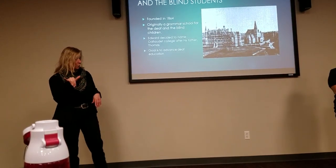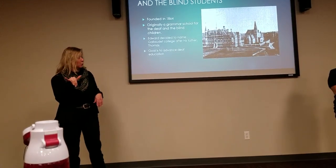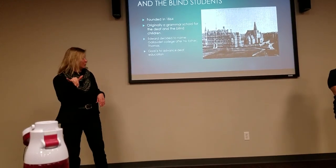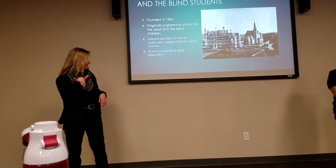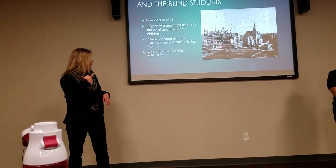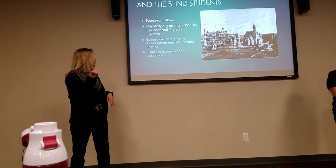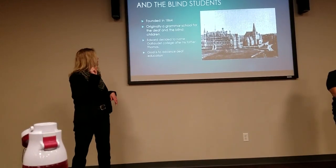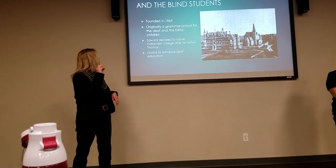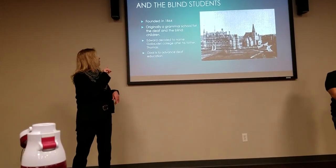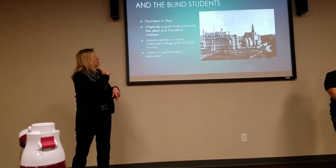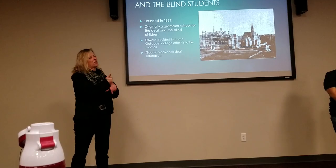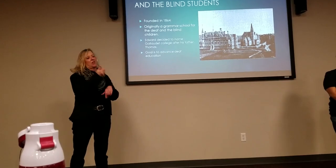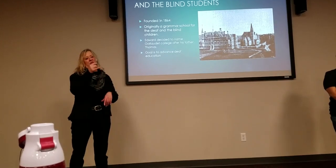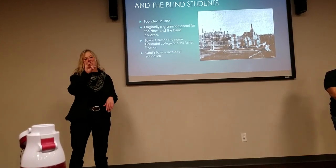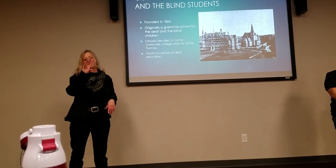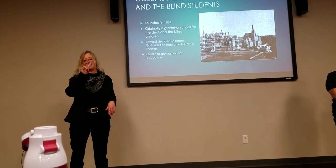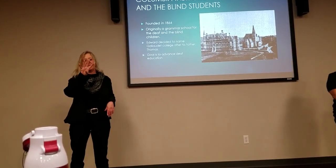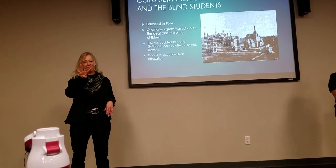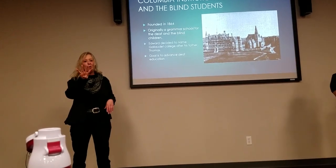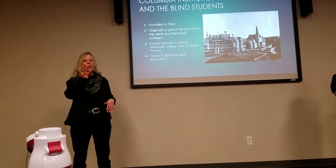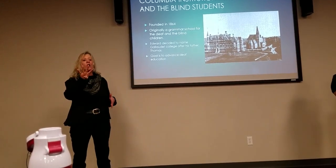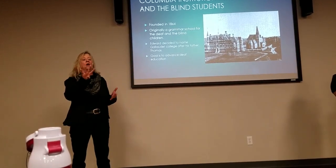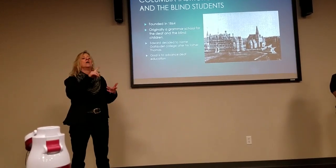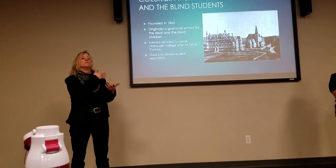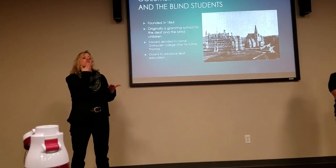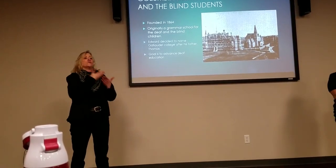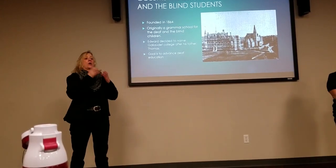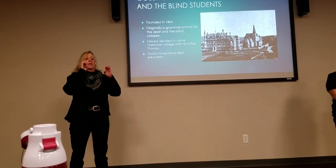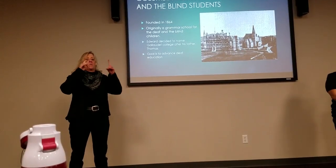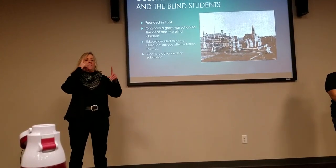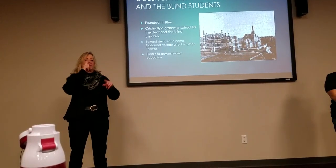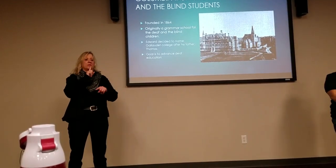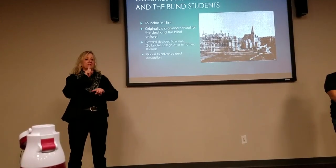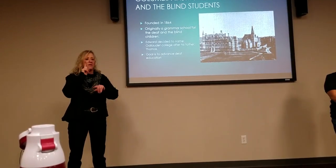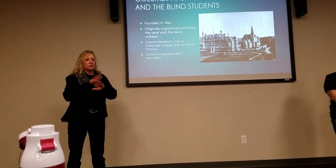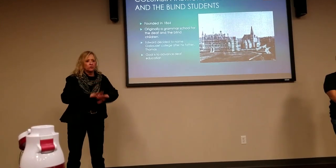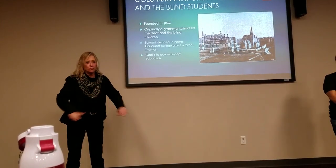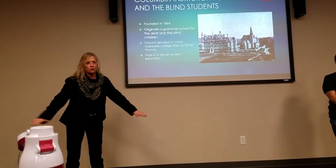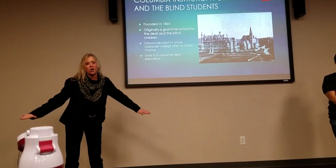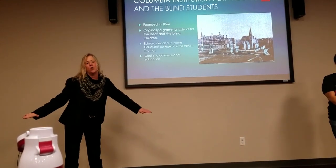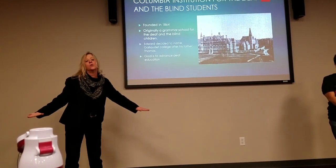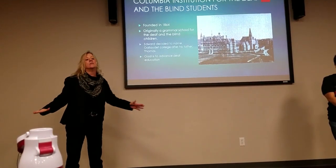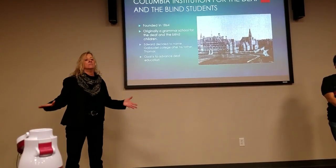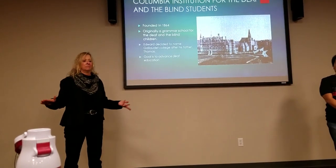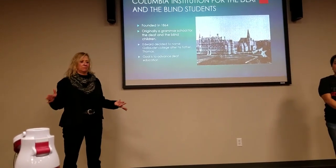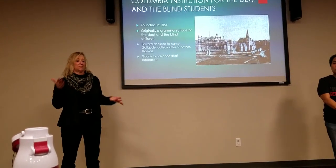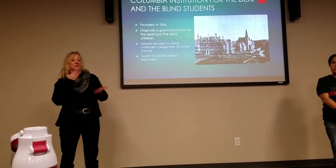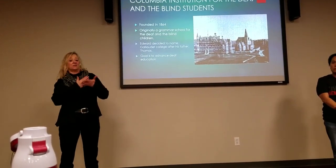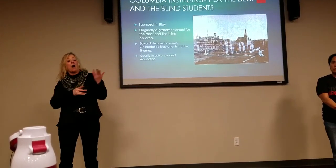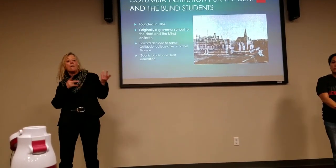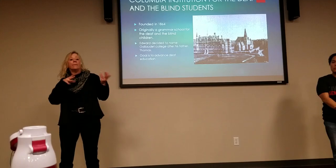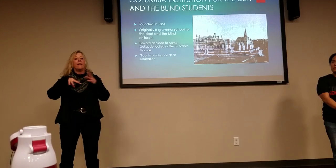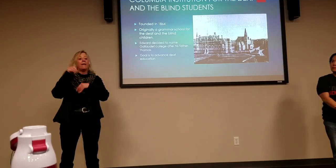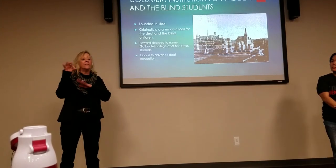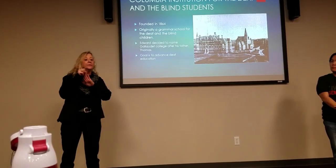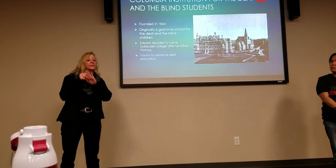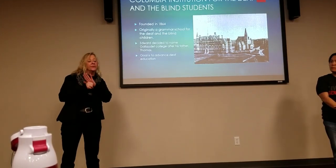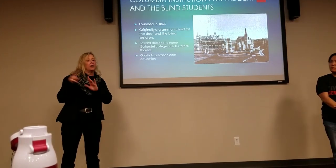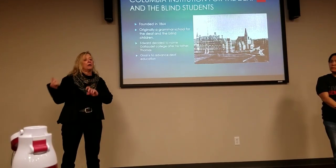Blind as well. And it was founded in 1864. It was an opportunity for good education for Deaf students.